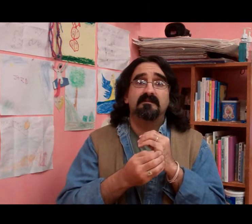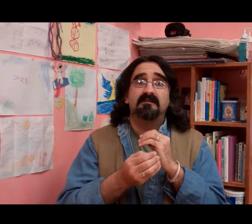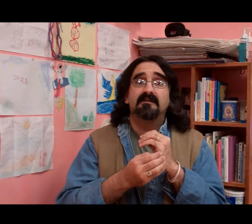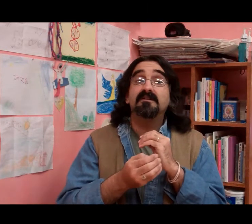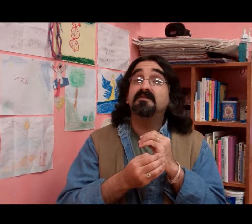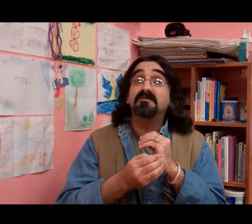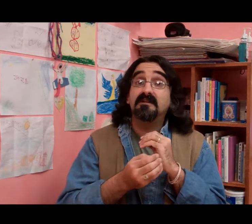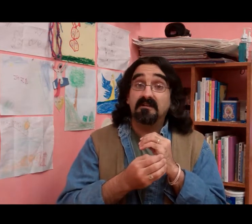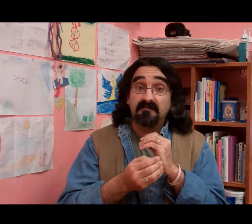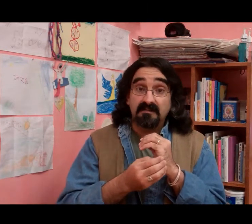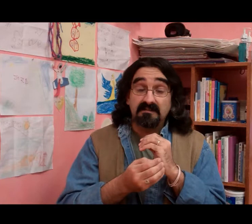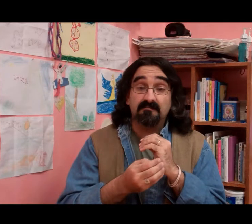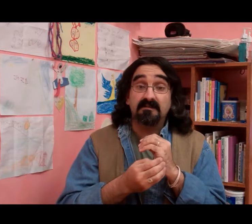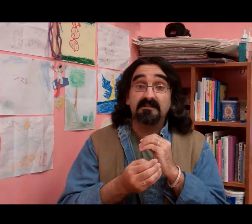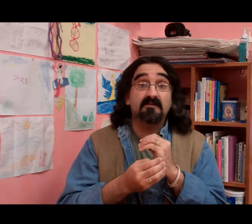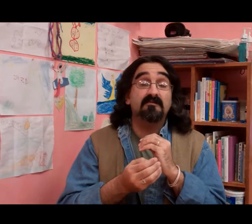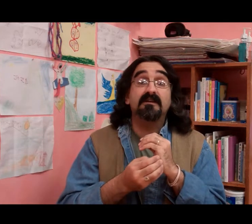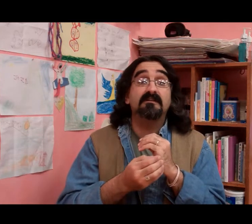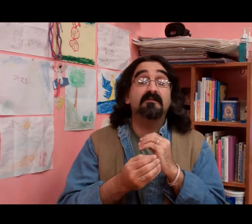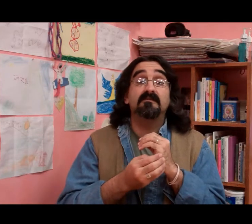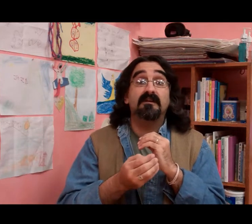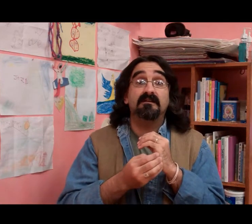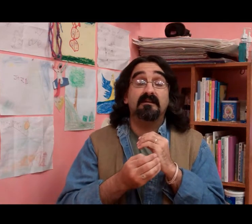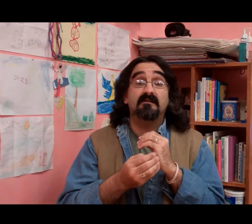I choose to love and accept myself right here and right now.